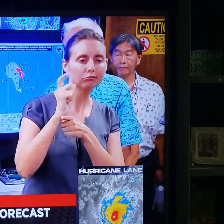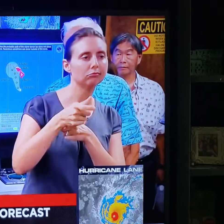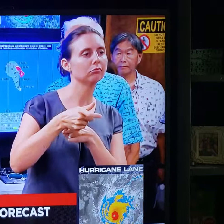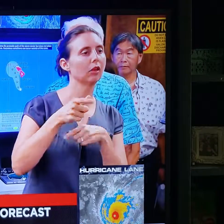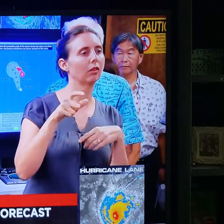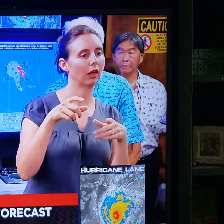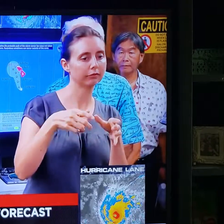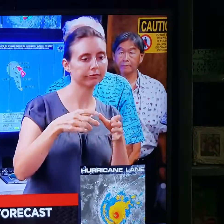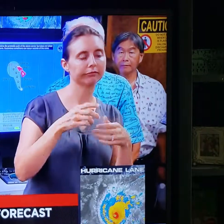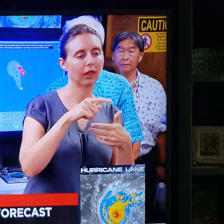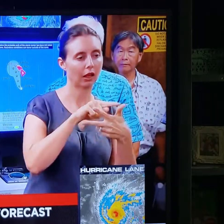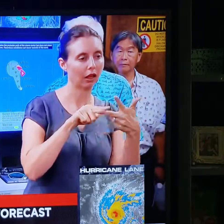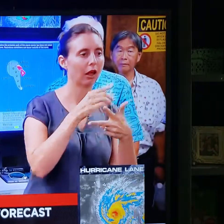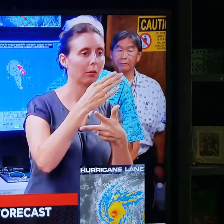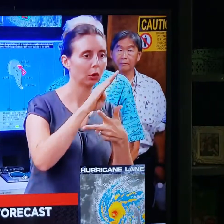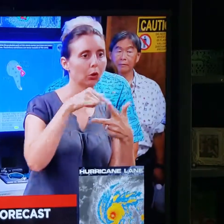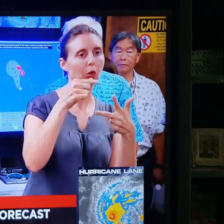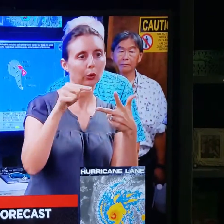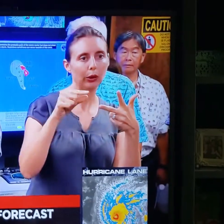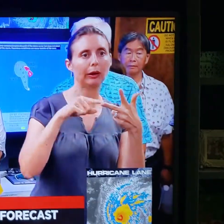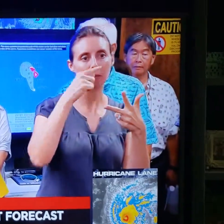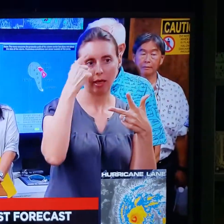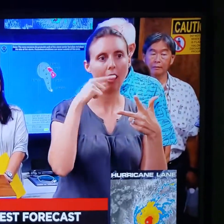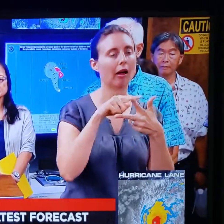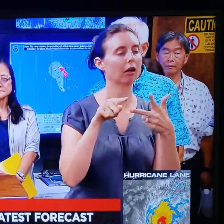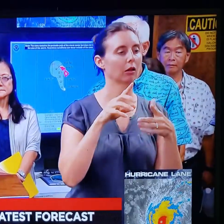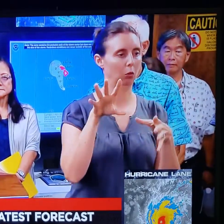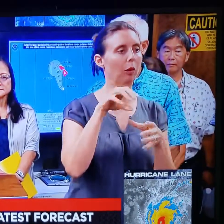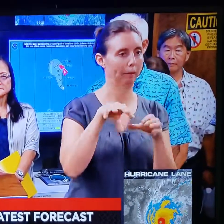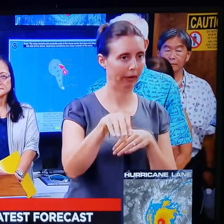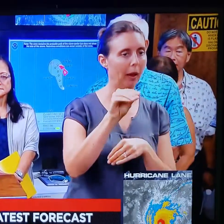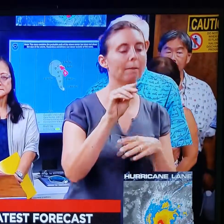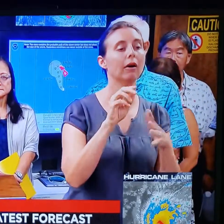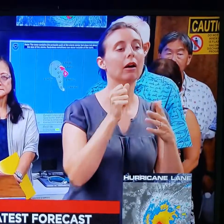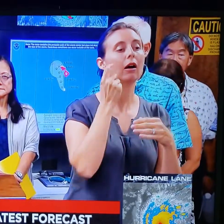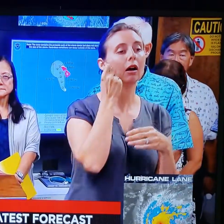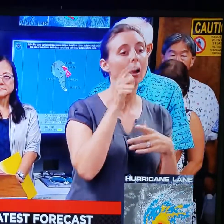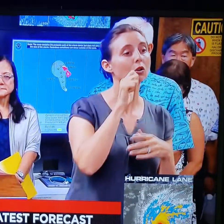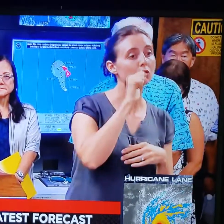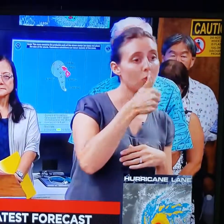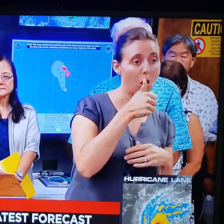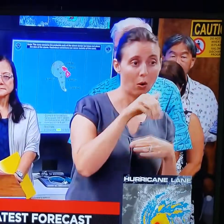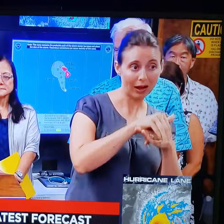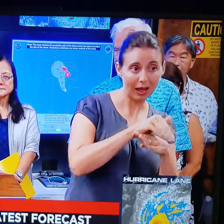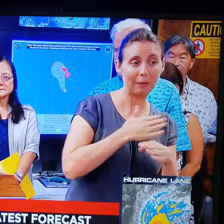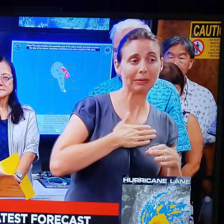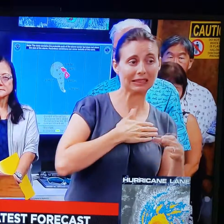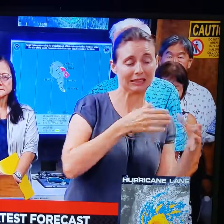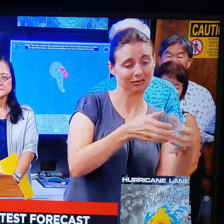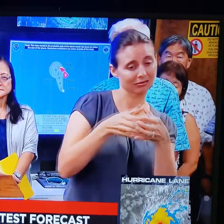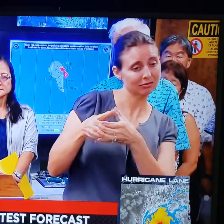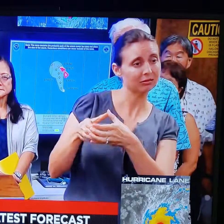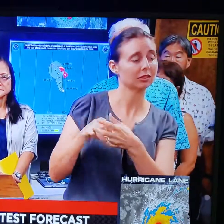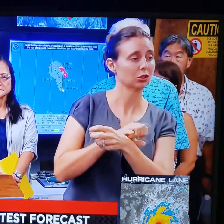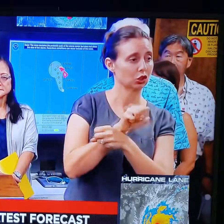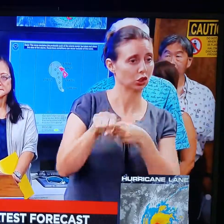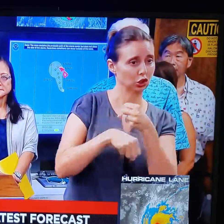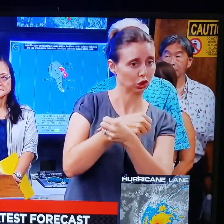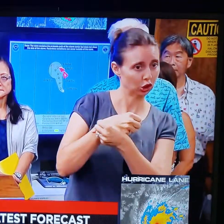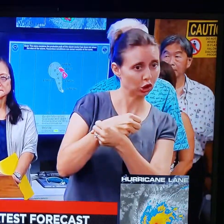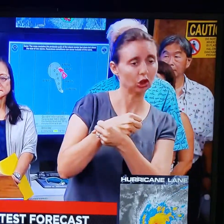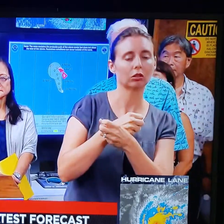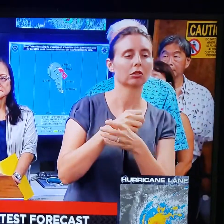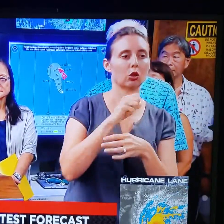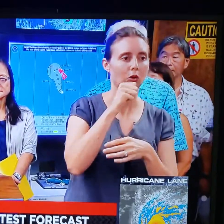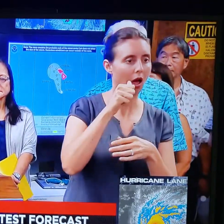collected, including your bulky waste. But as of tomorrow night, please, especially your bulky and your carts, pull them back into your property and secure them so it's